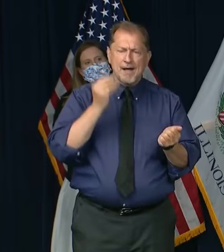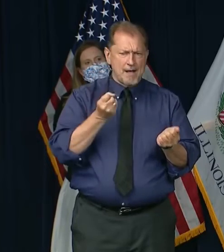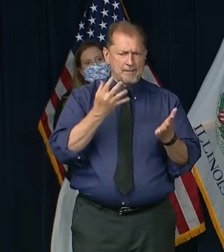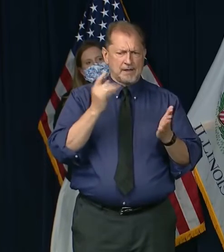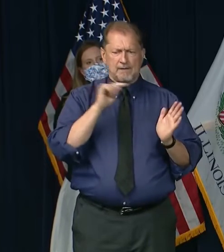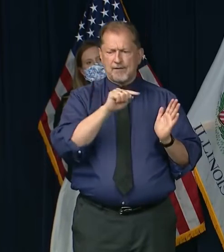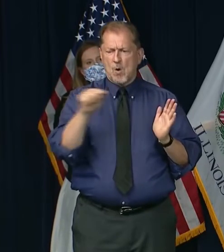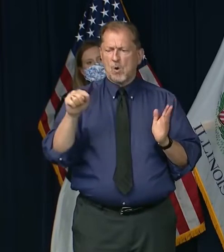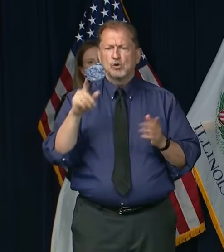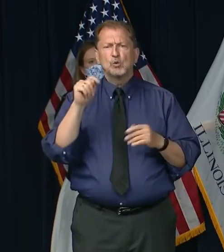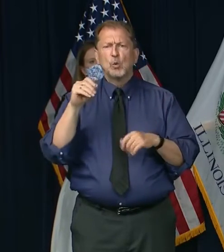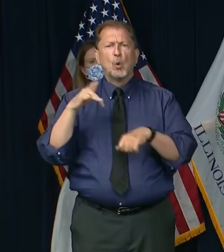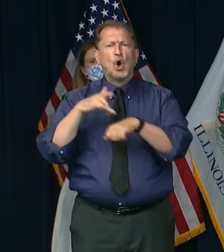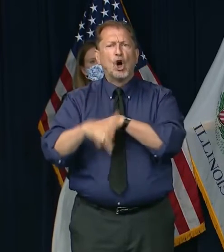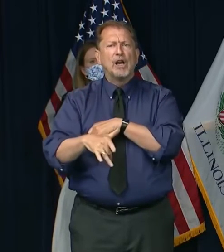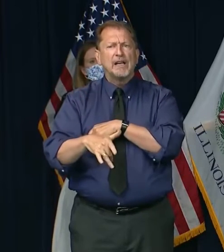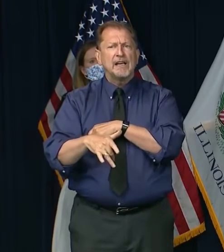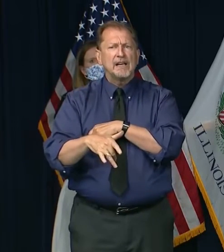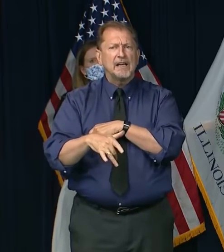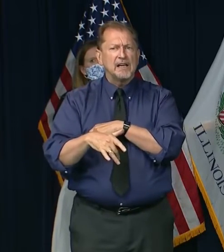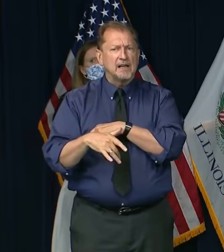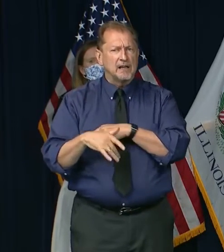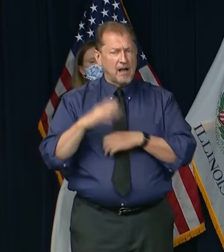facilities early? Is it in the hundreds?